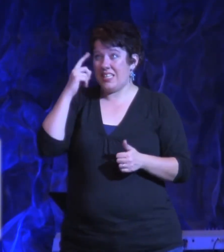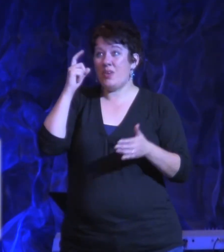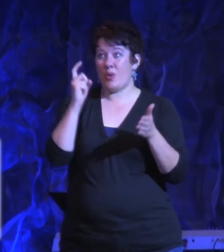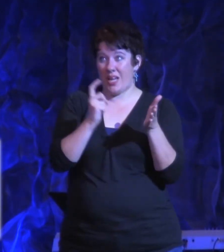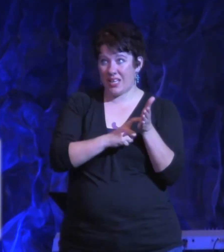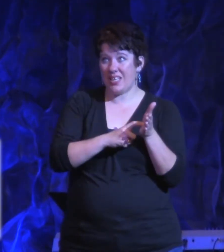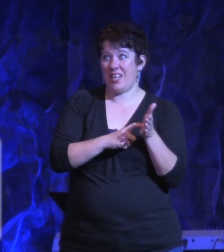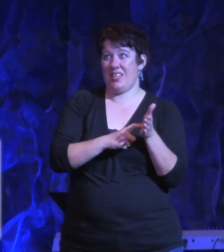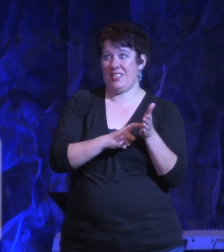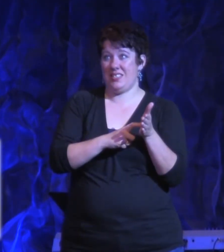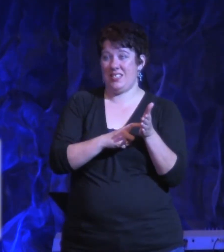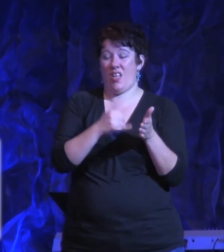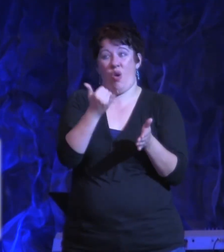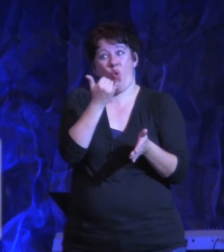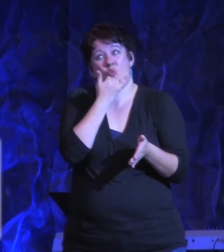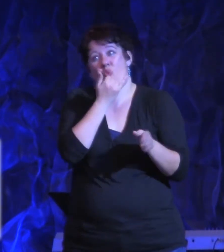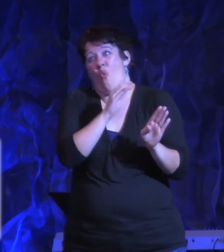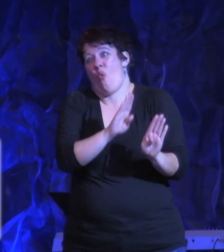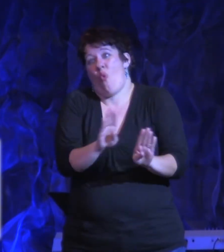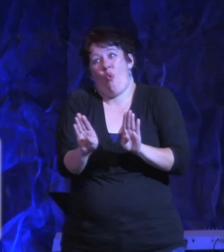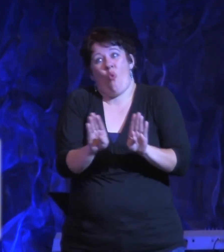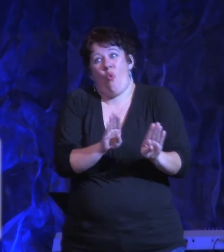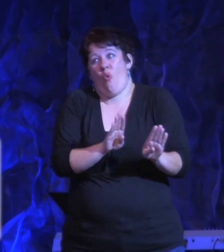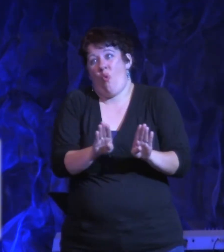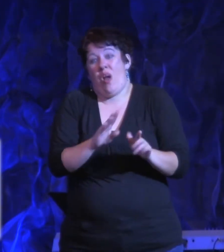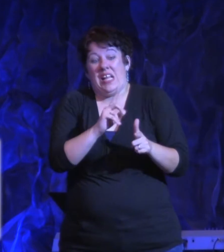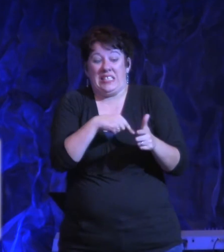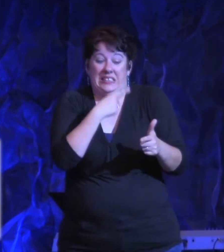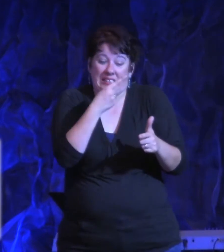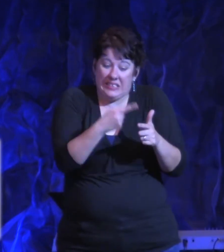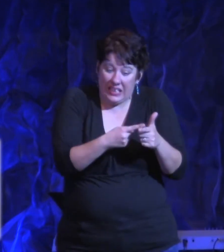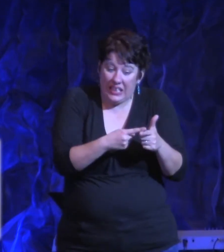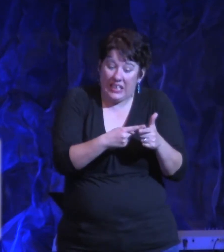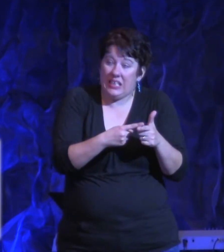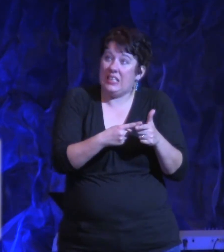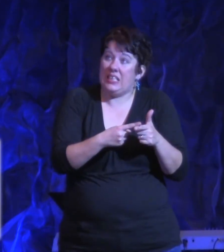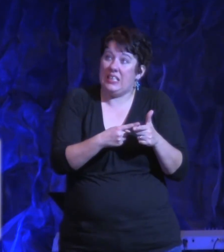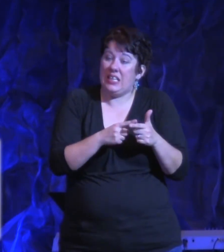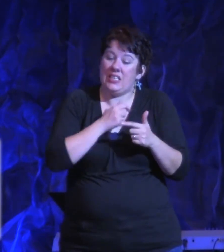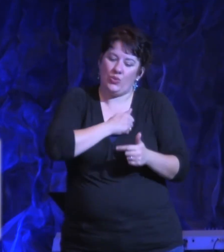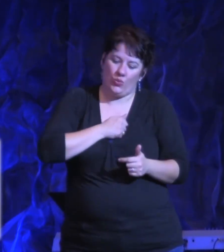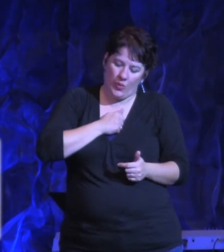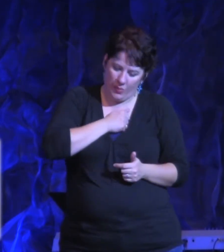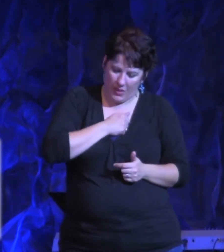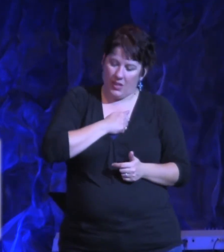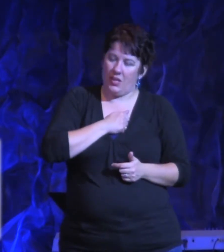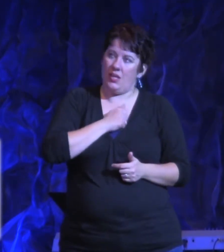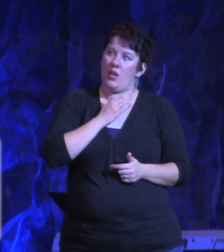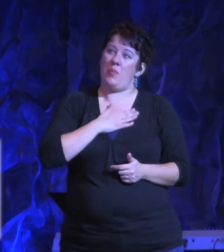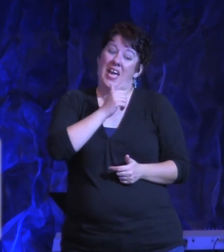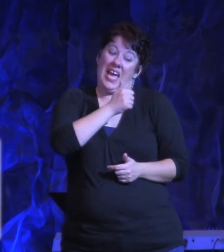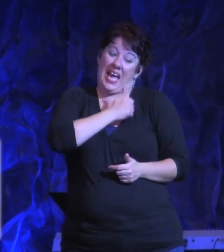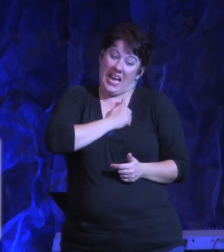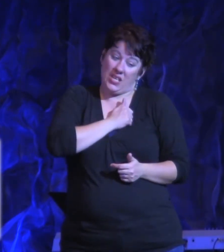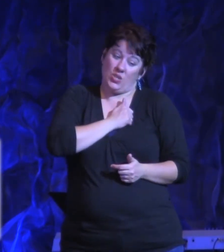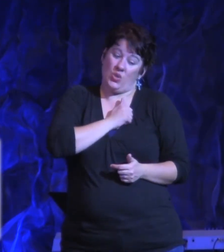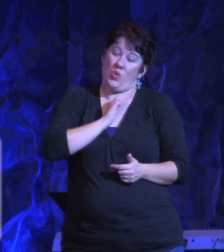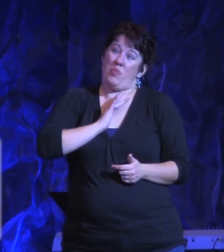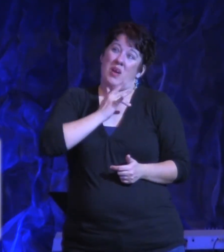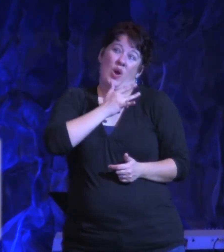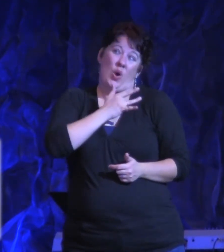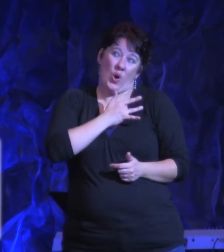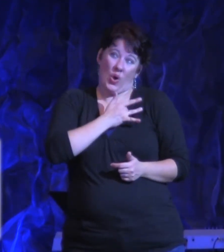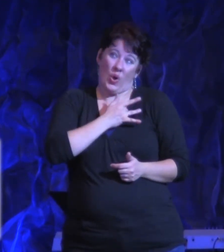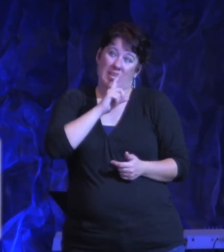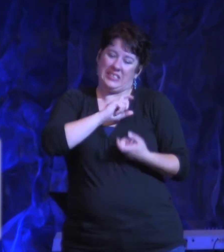But the next, I need to repent. I need to change my attitude. I need to change my heart. I'm not going to